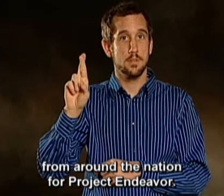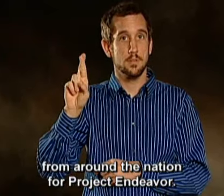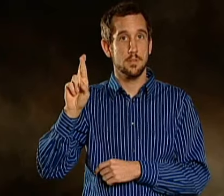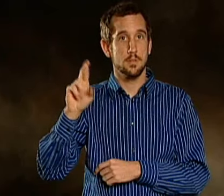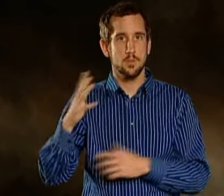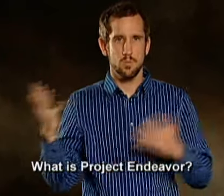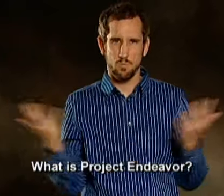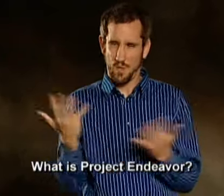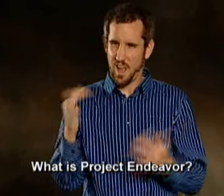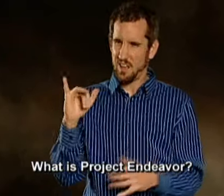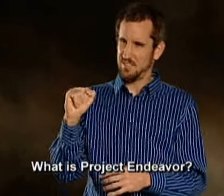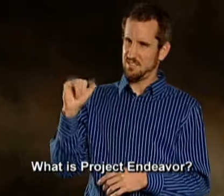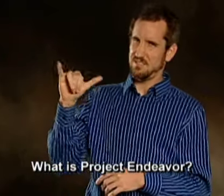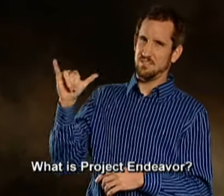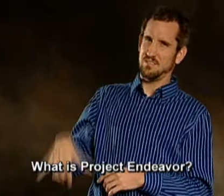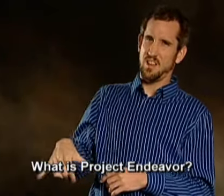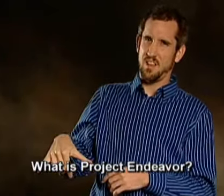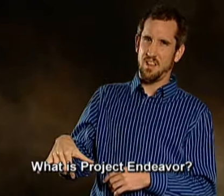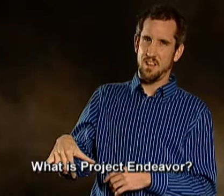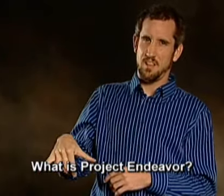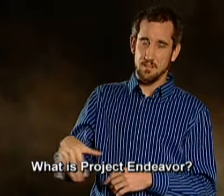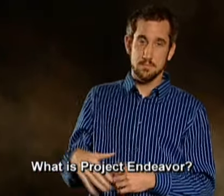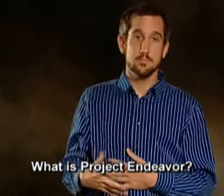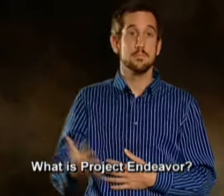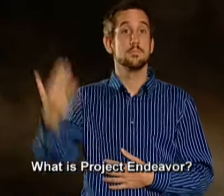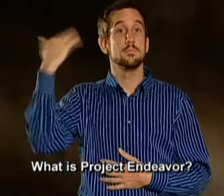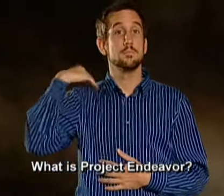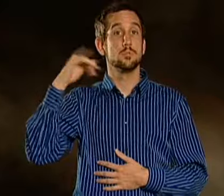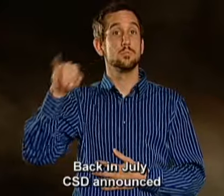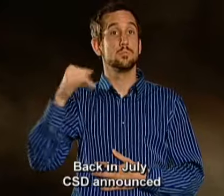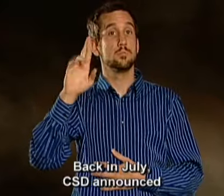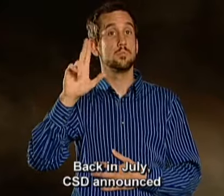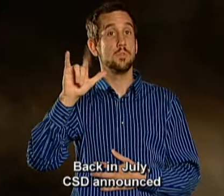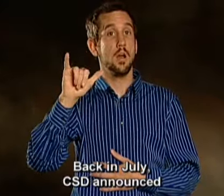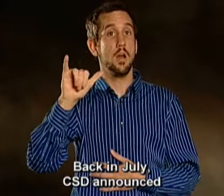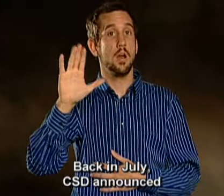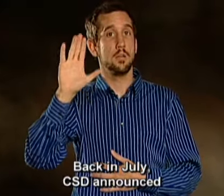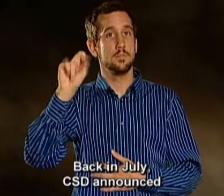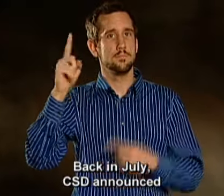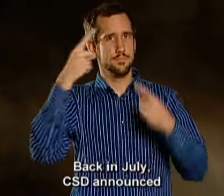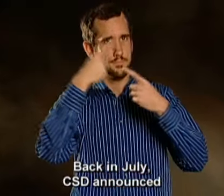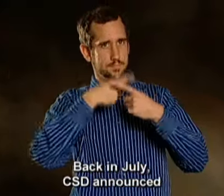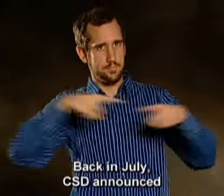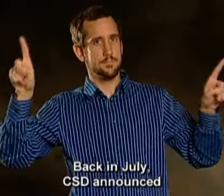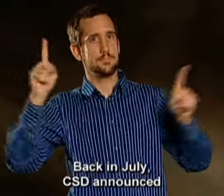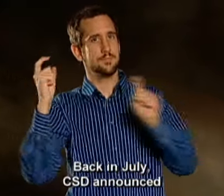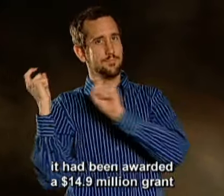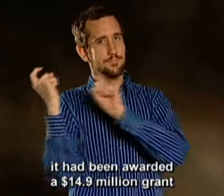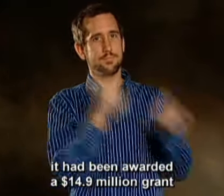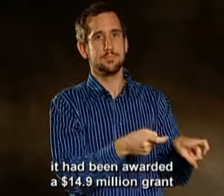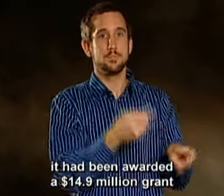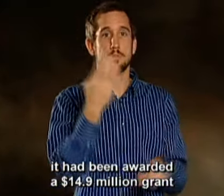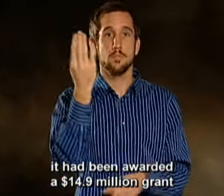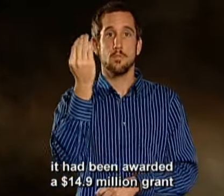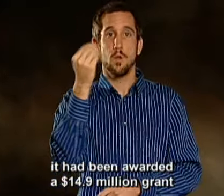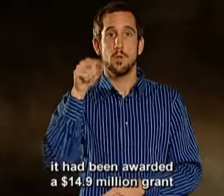What is Project Endeavor? Back in July, CSD announced it had been awarded a